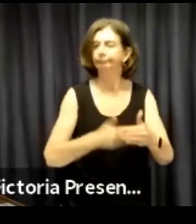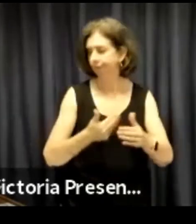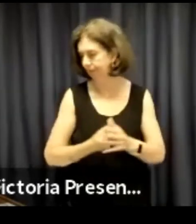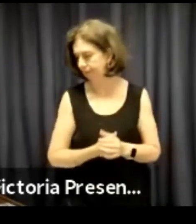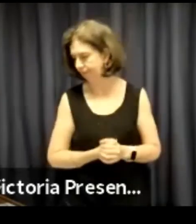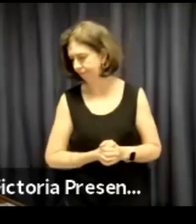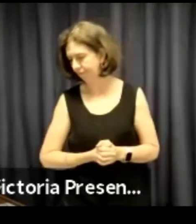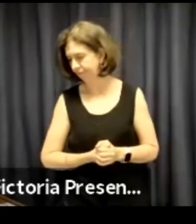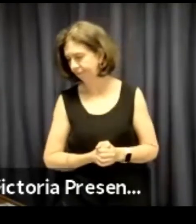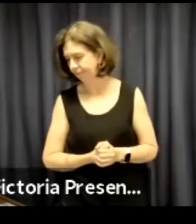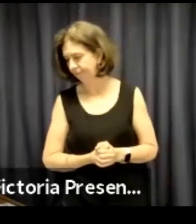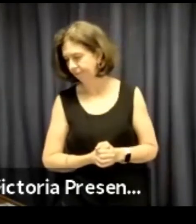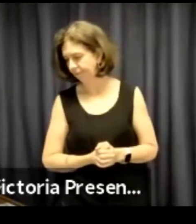in a very professional manner.